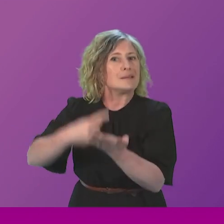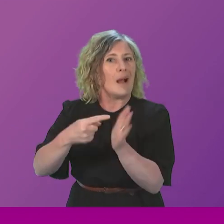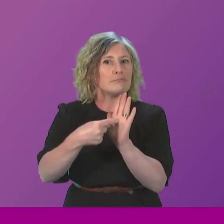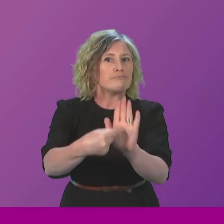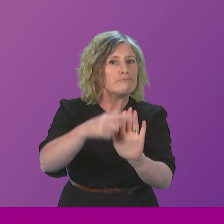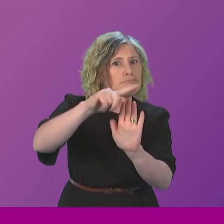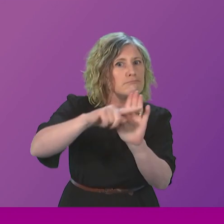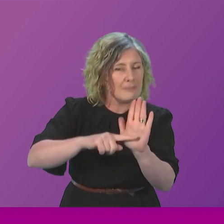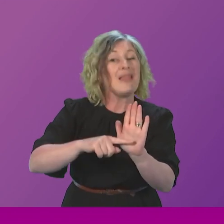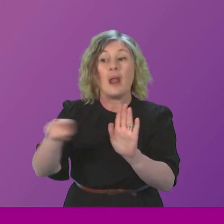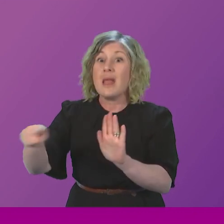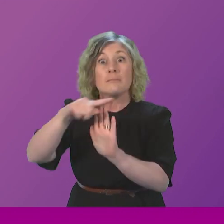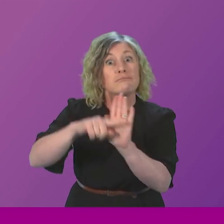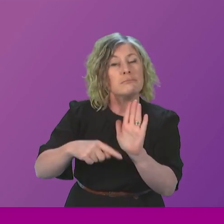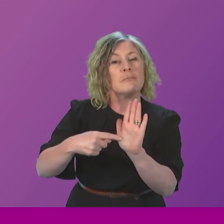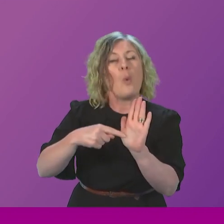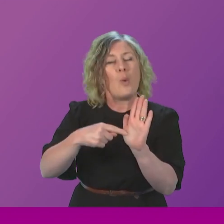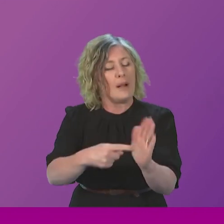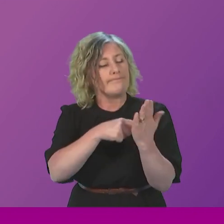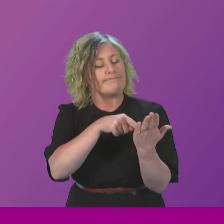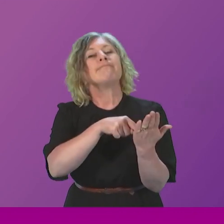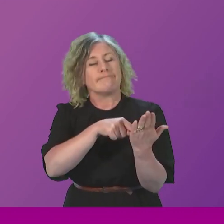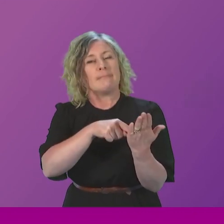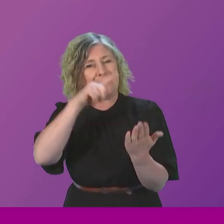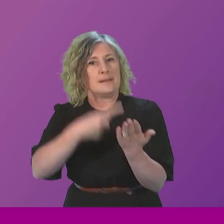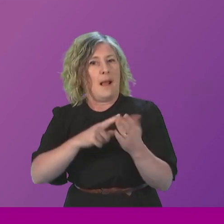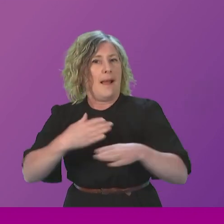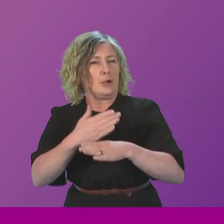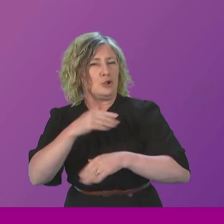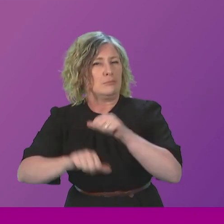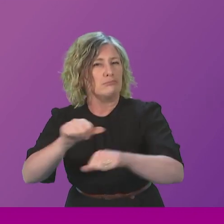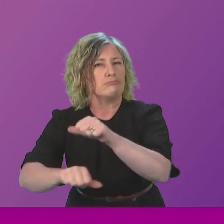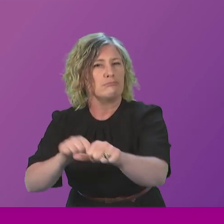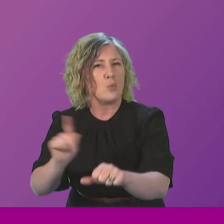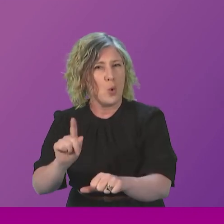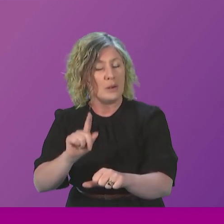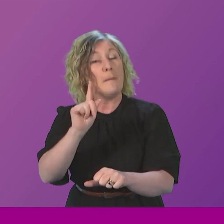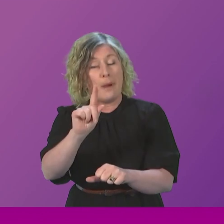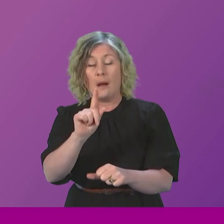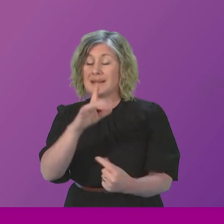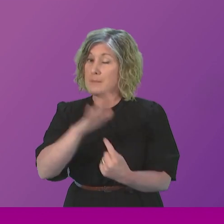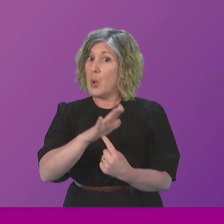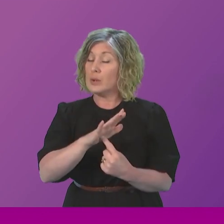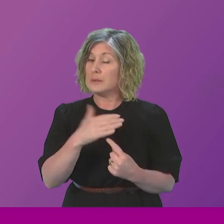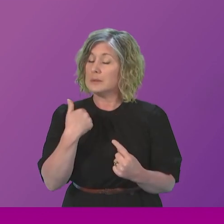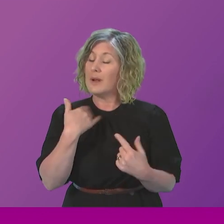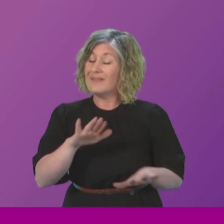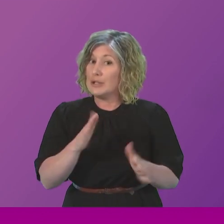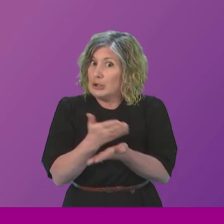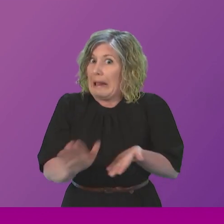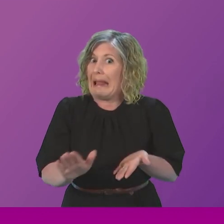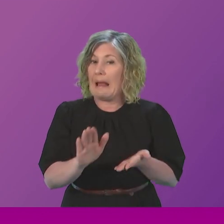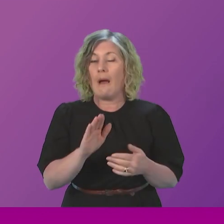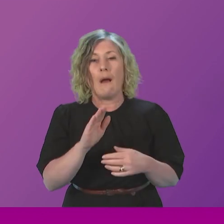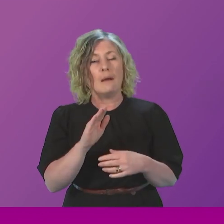will be taken in respect to those issues. But, of course, it is important, and we have made it clear that we are not waiting for that